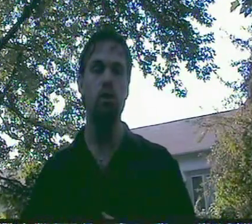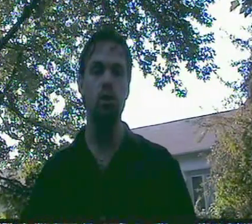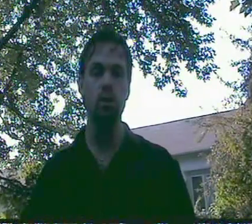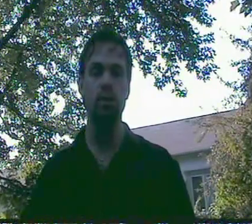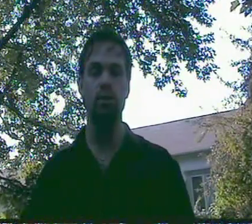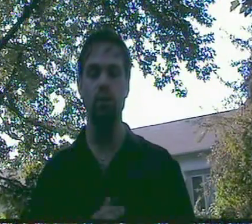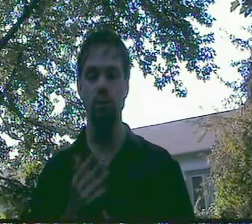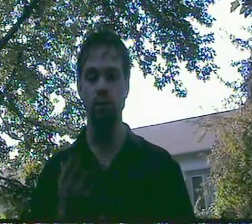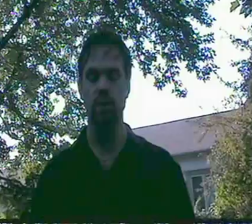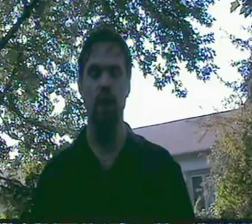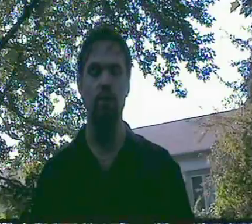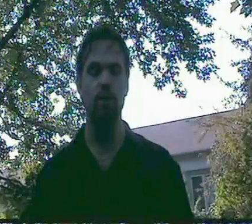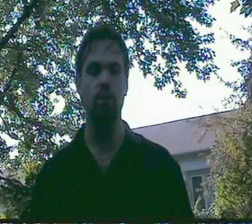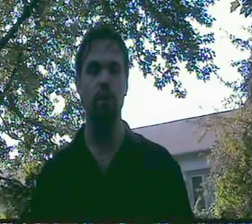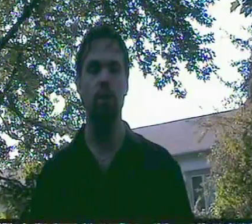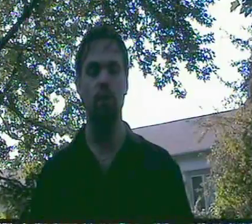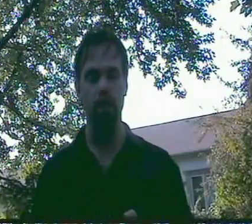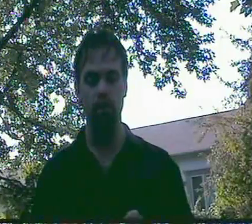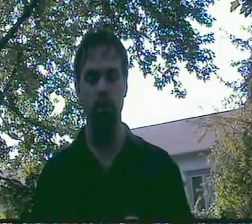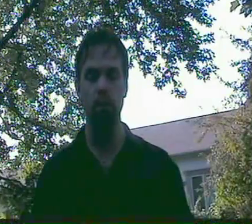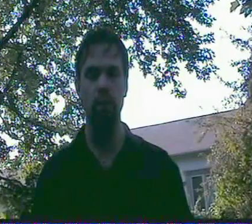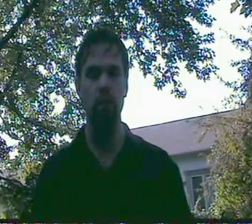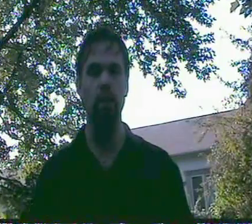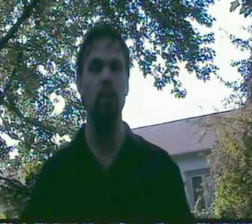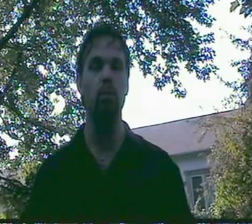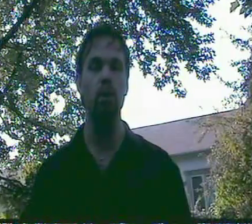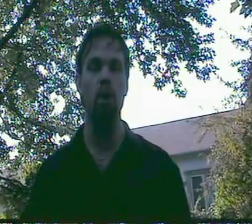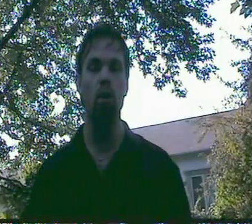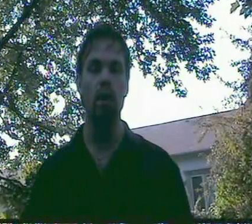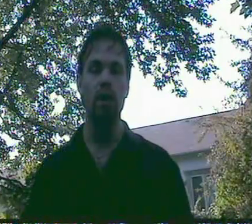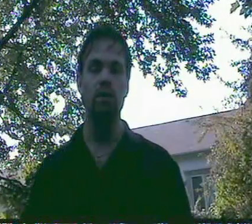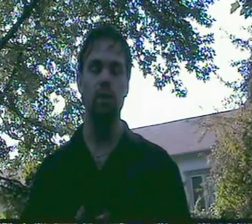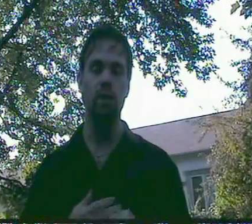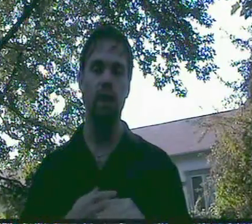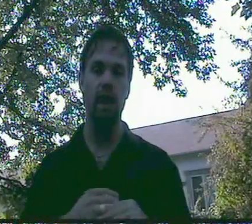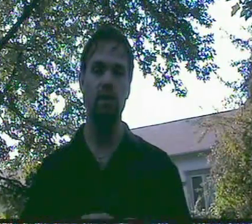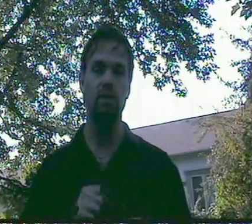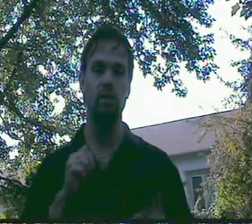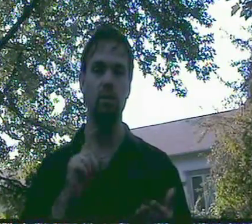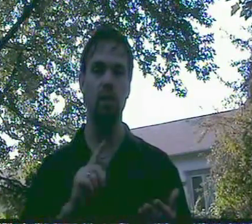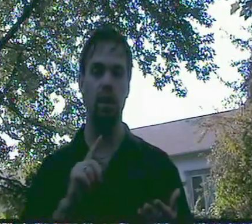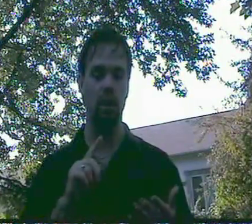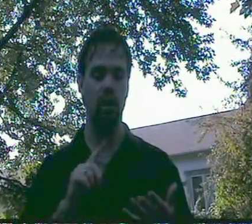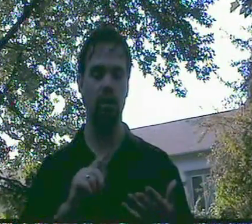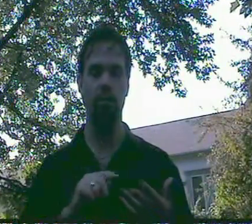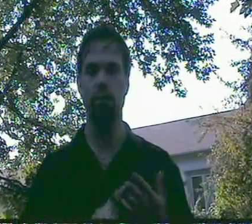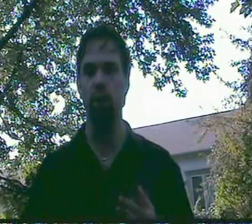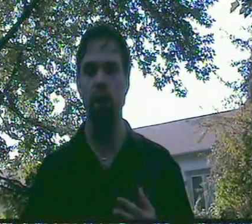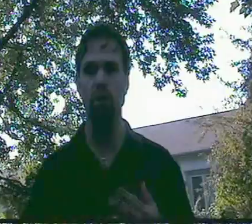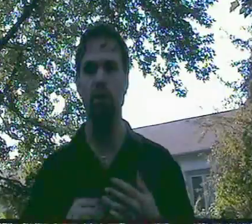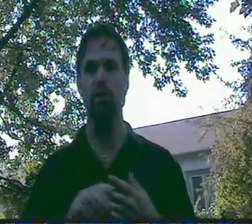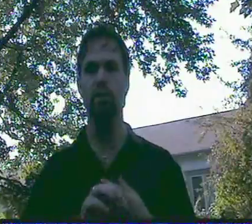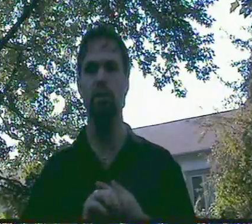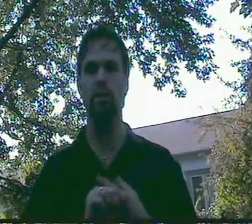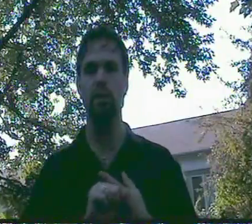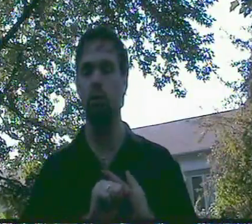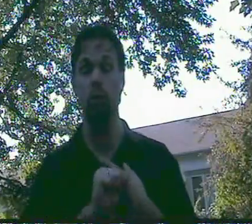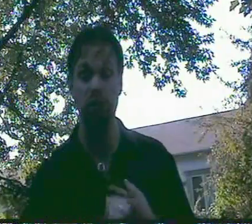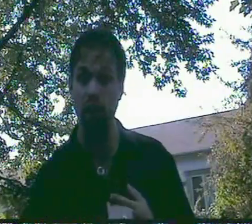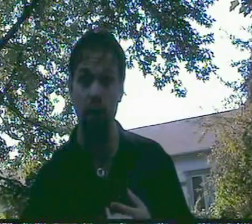choose to sign up for this video. Sign up for the newsletter link below so you can get access to free articles, which is not a